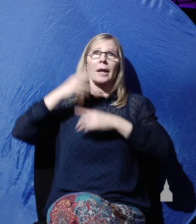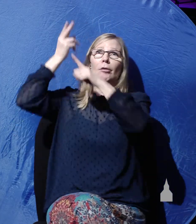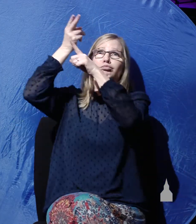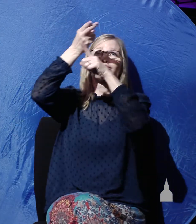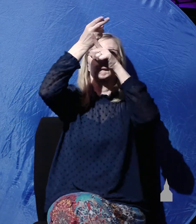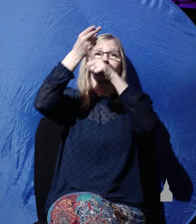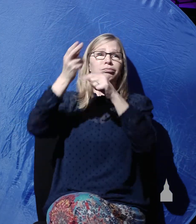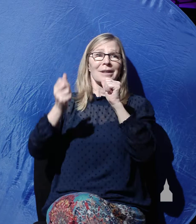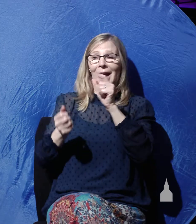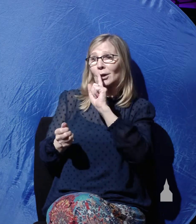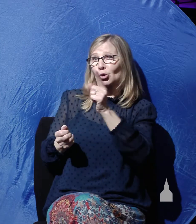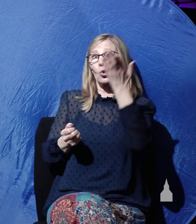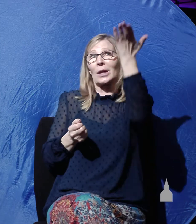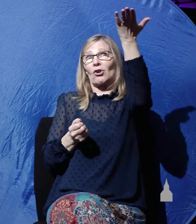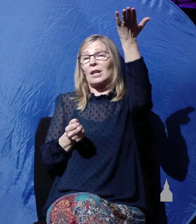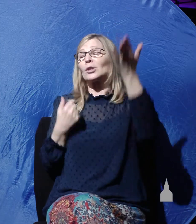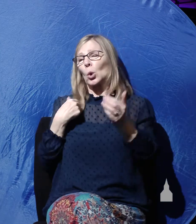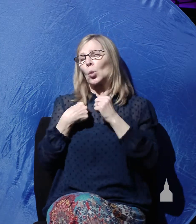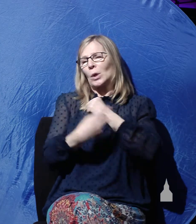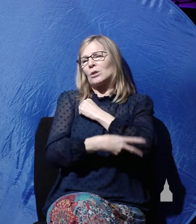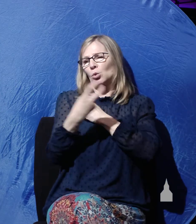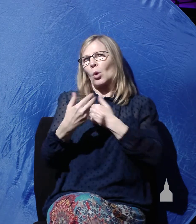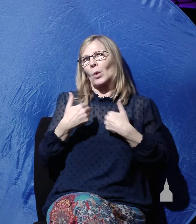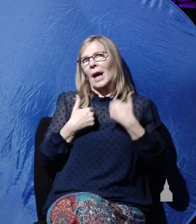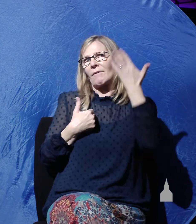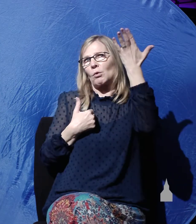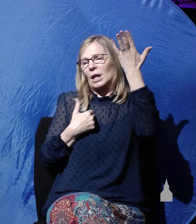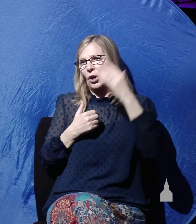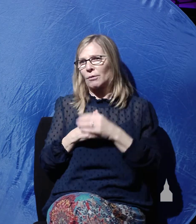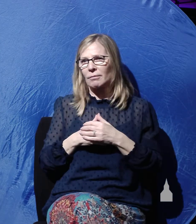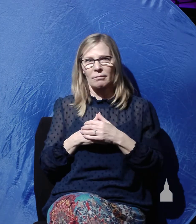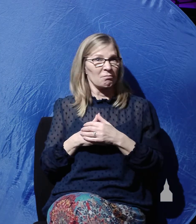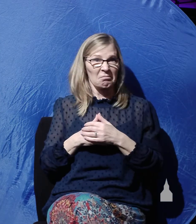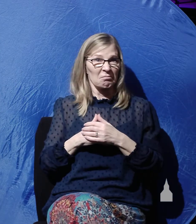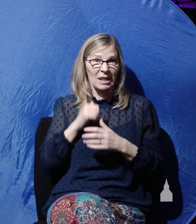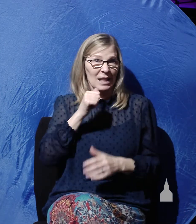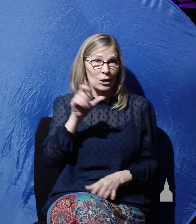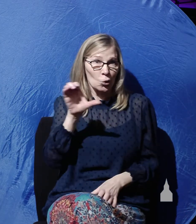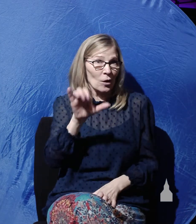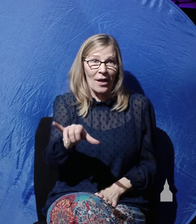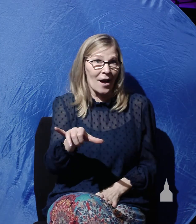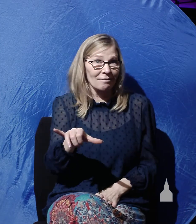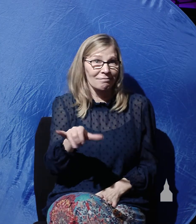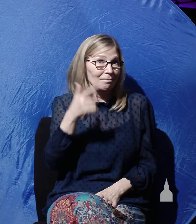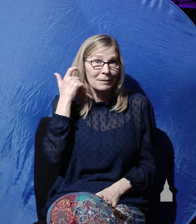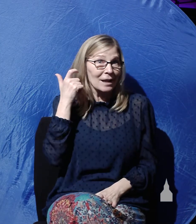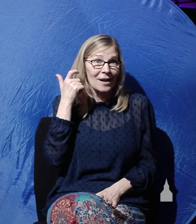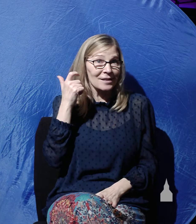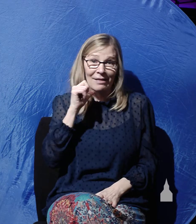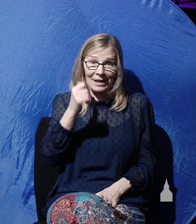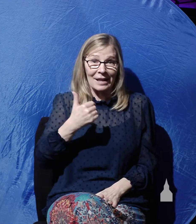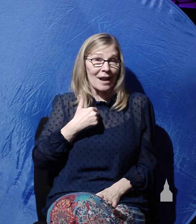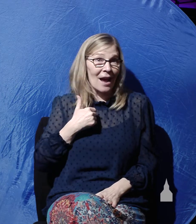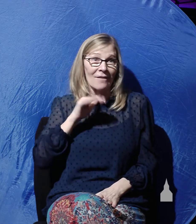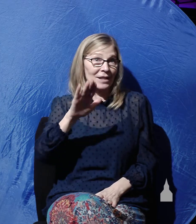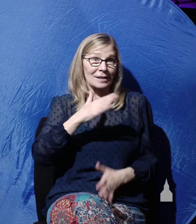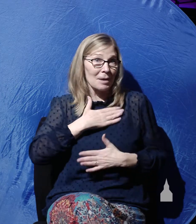Here it is. We stole it. We have it. But they didn't do that because they did not have his body.